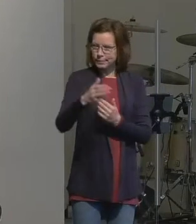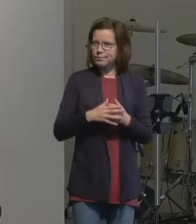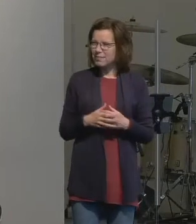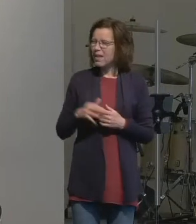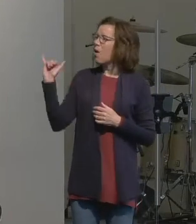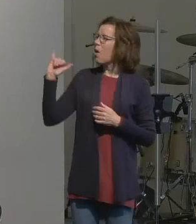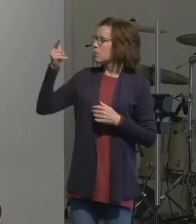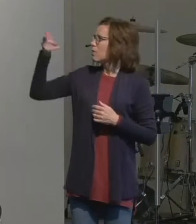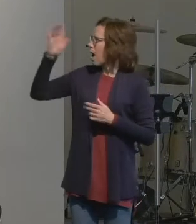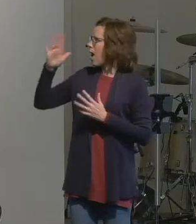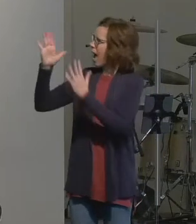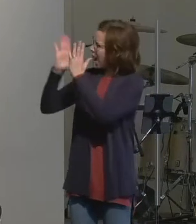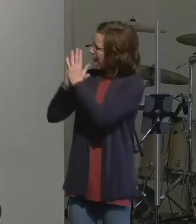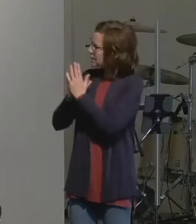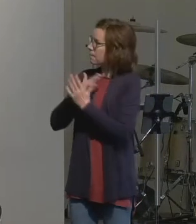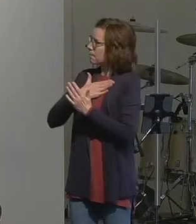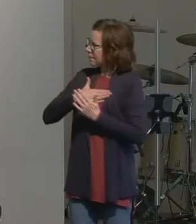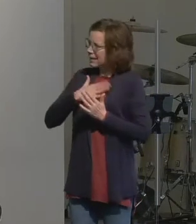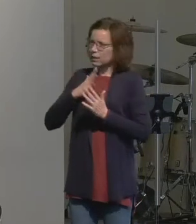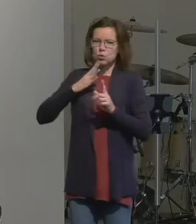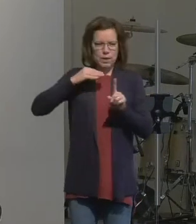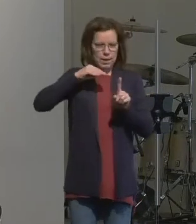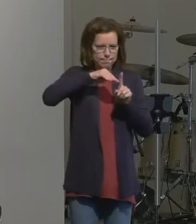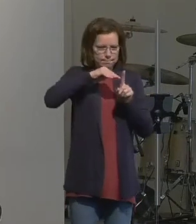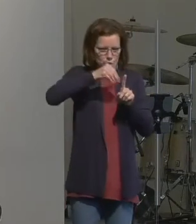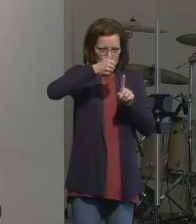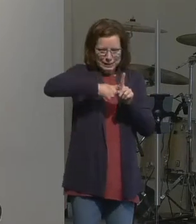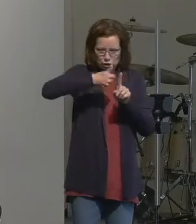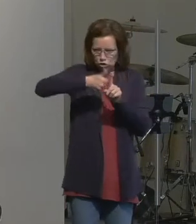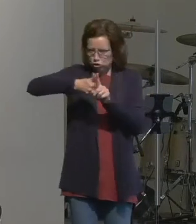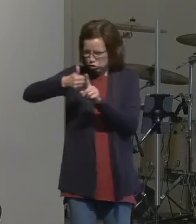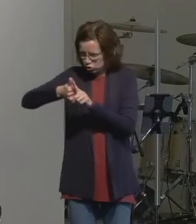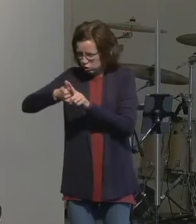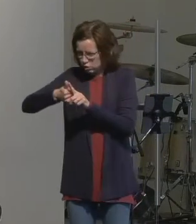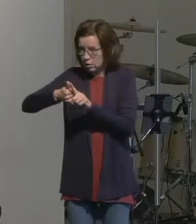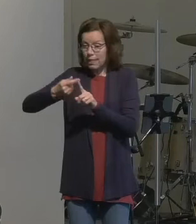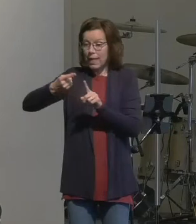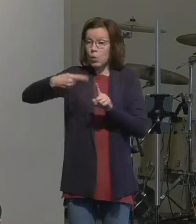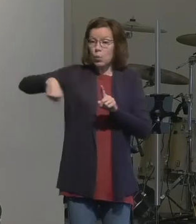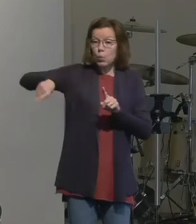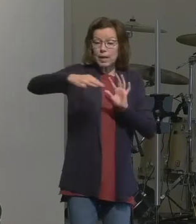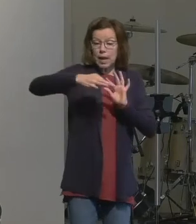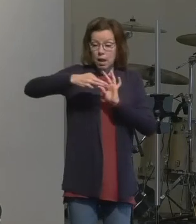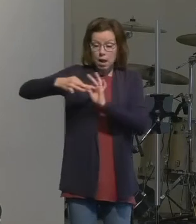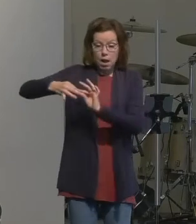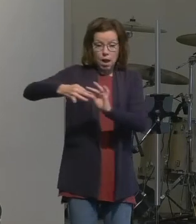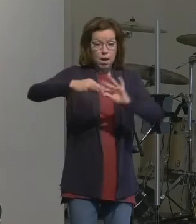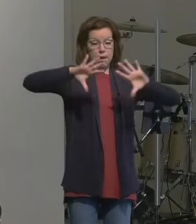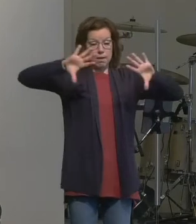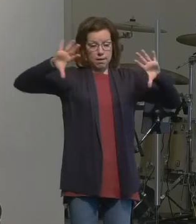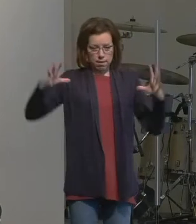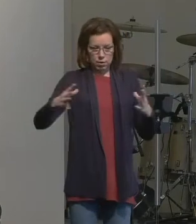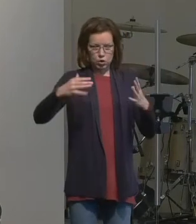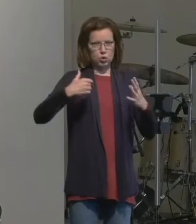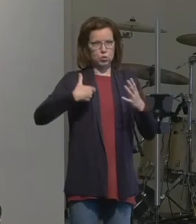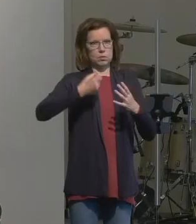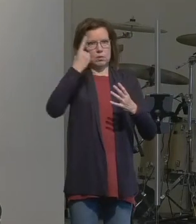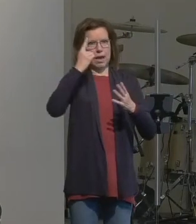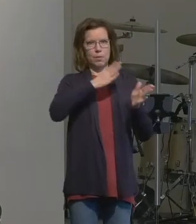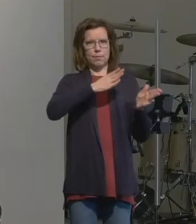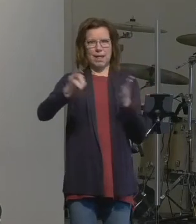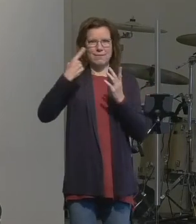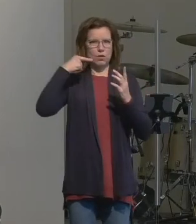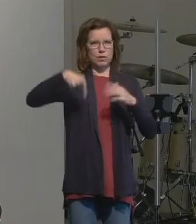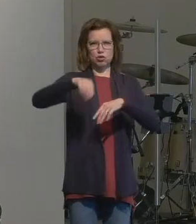us individually so that we may walk collectively in the purpose you have for this house drive us out of our comfortable